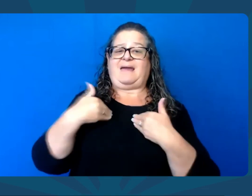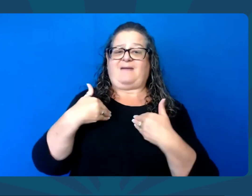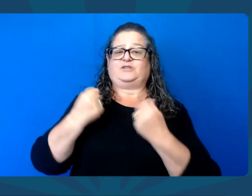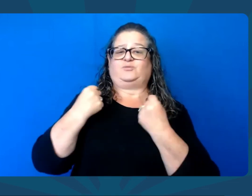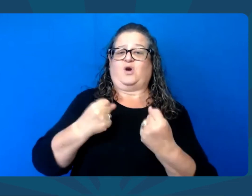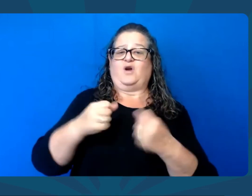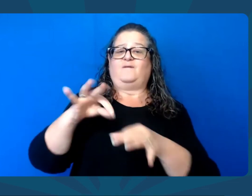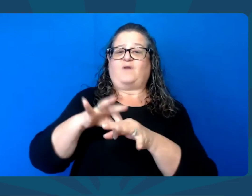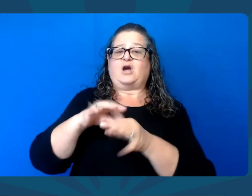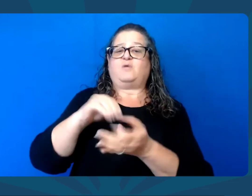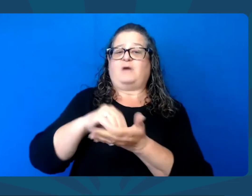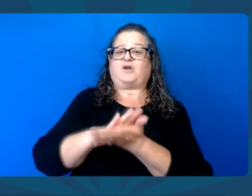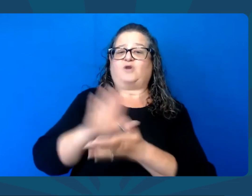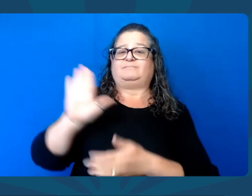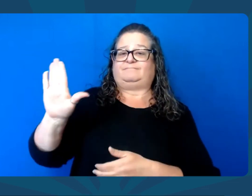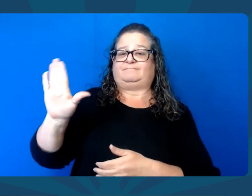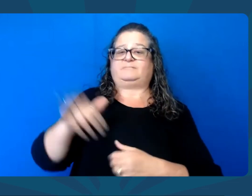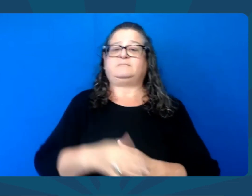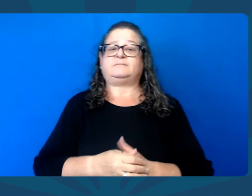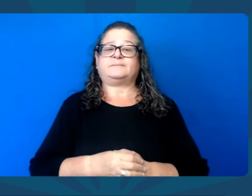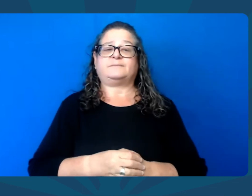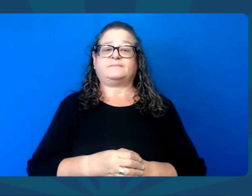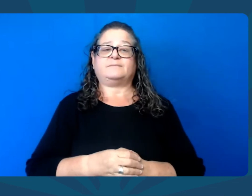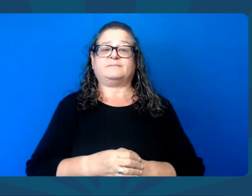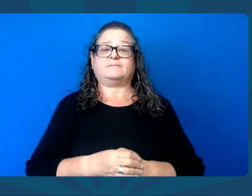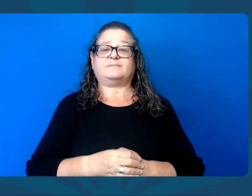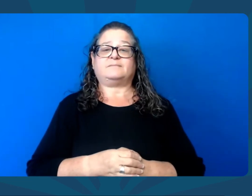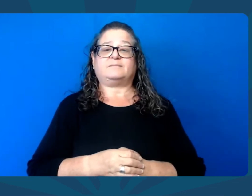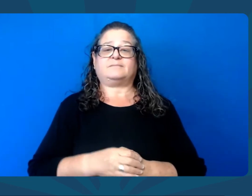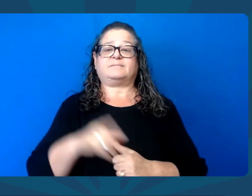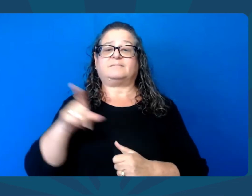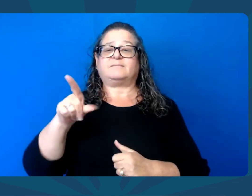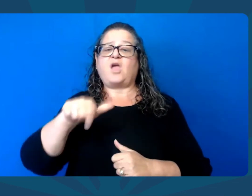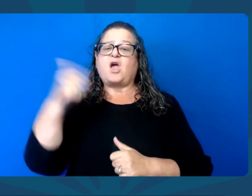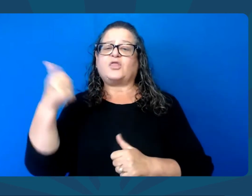who has a strong voting record of his own.